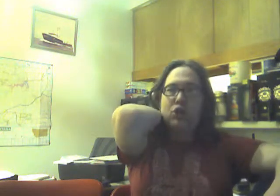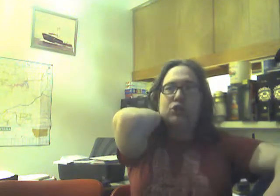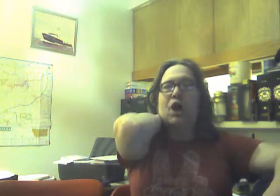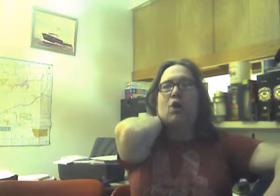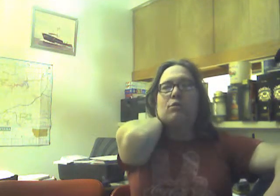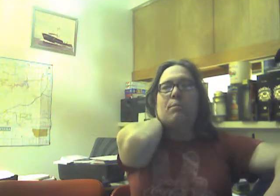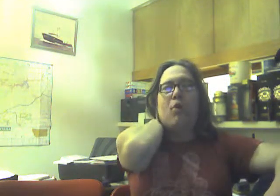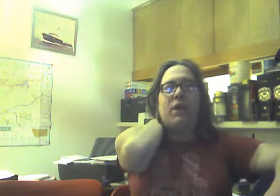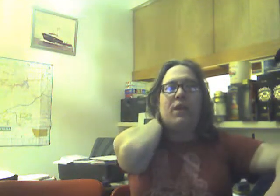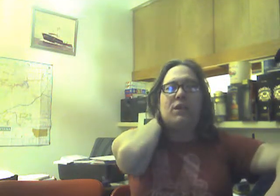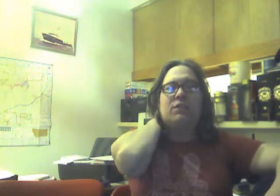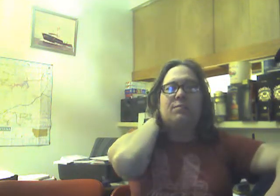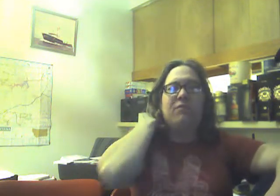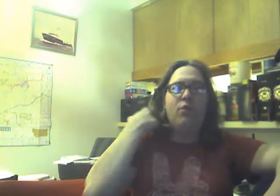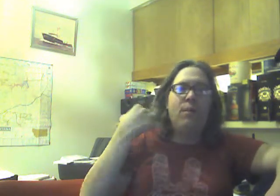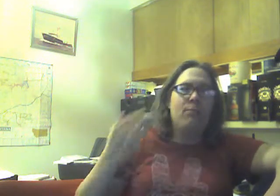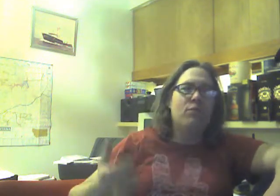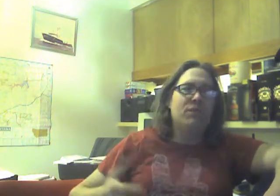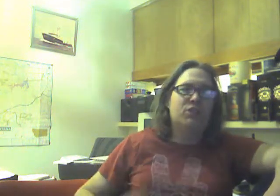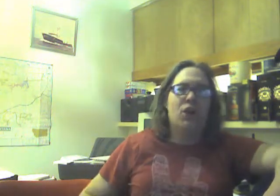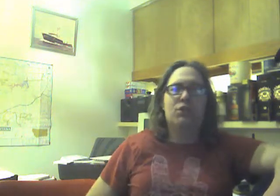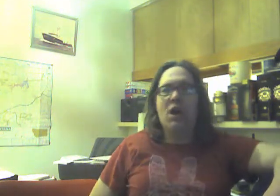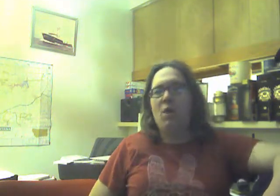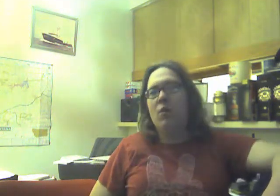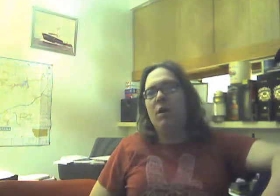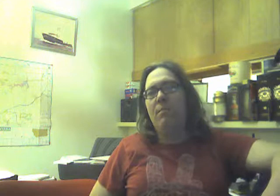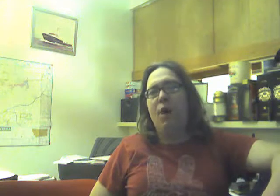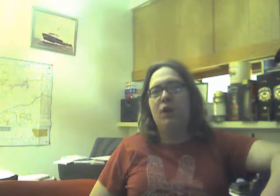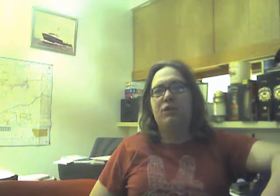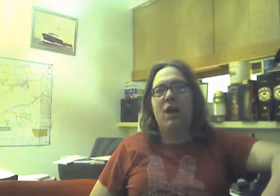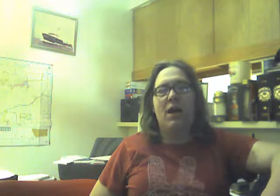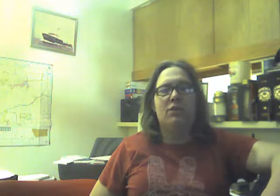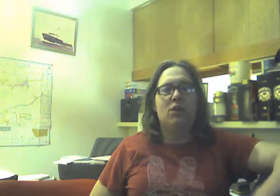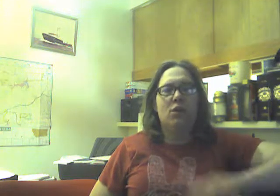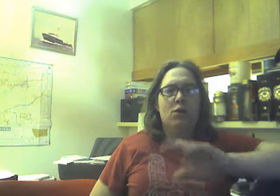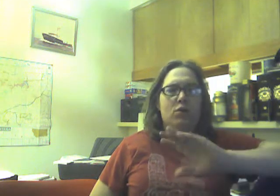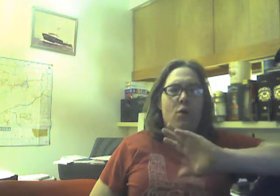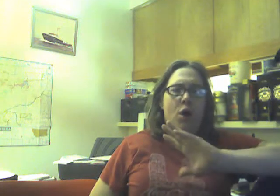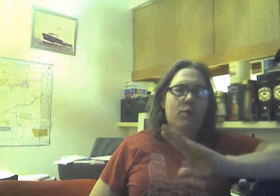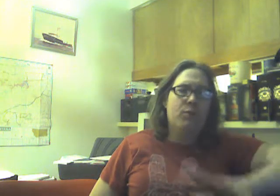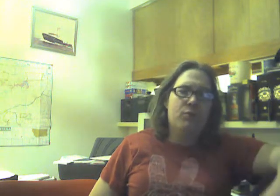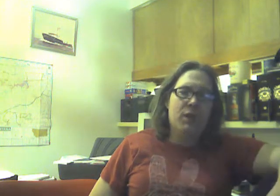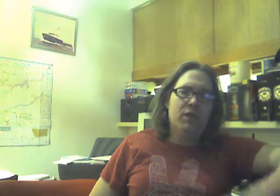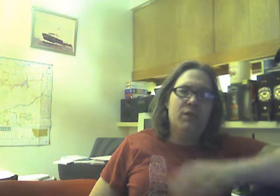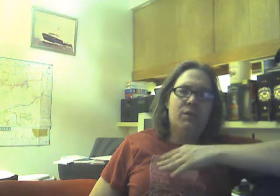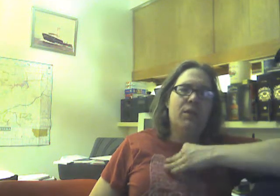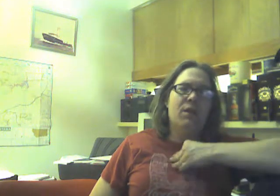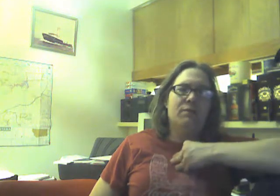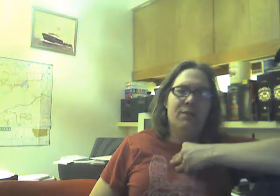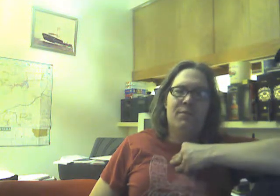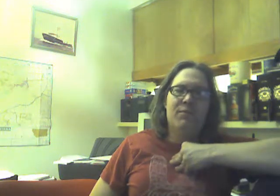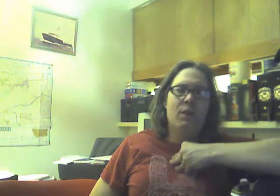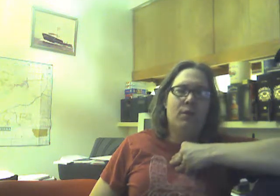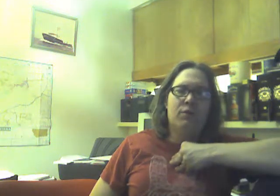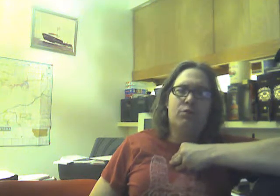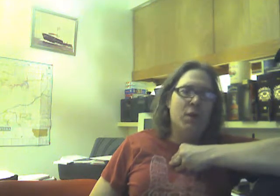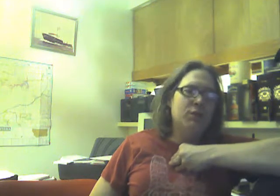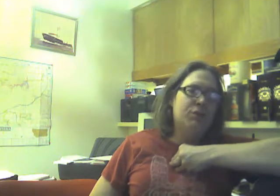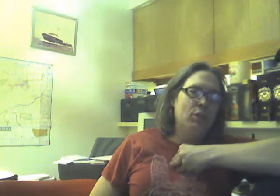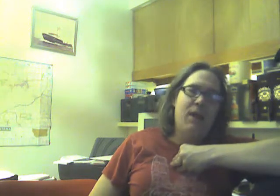So, the point is, is before my movie starts, I want to apologize to all of you thinking, and some of you out there trying to steal